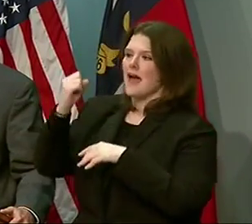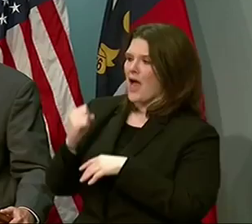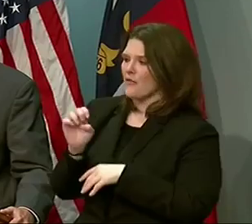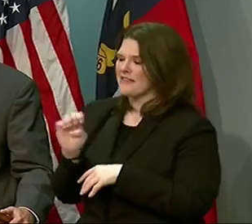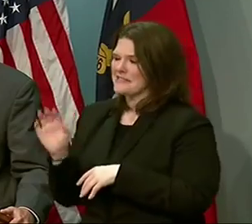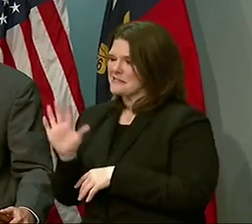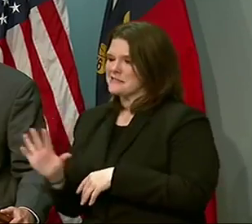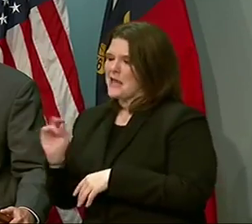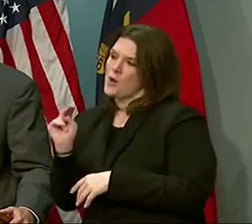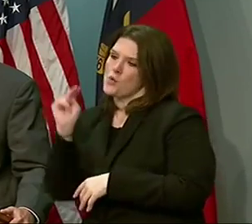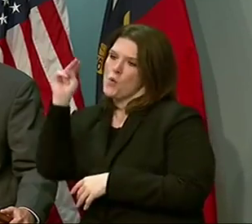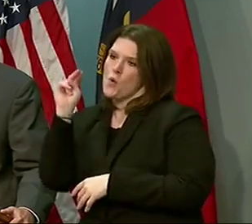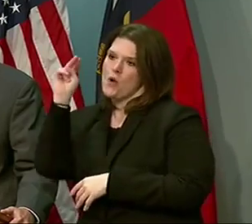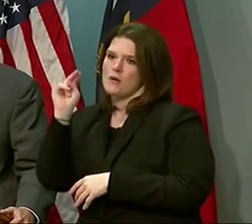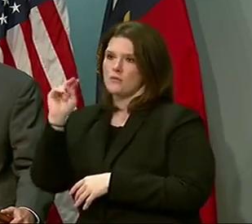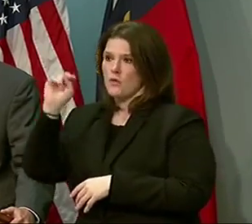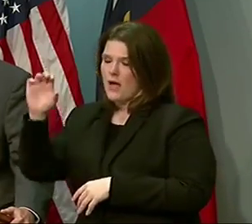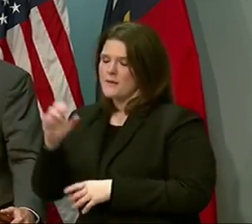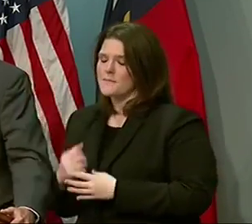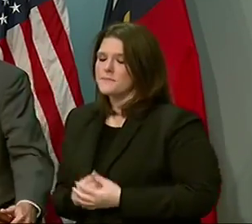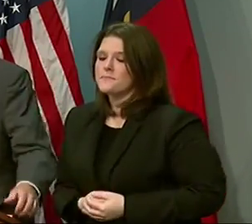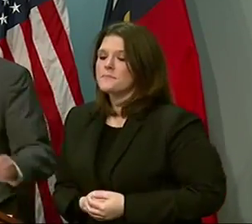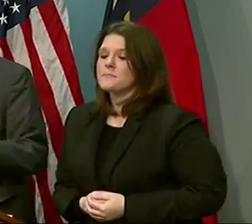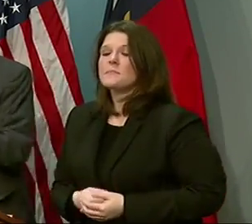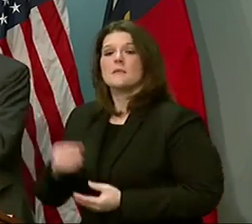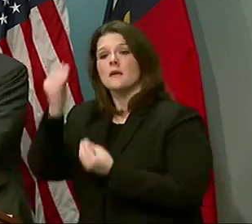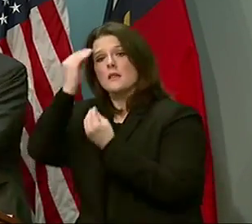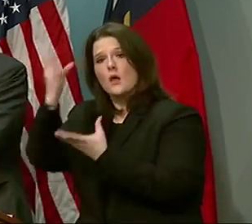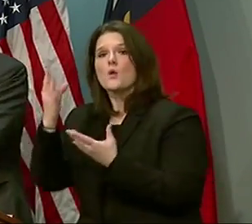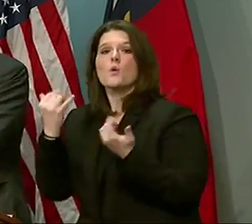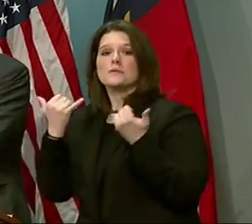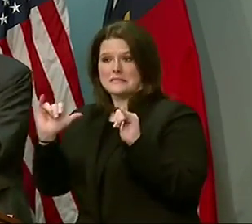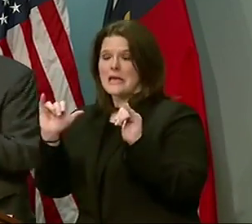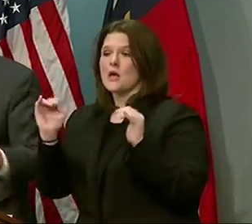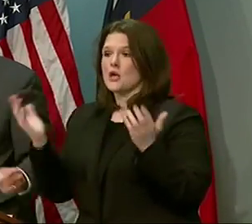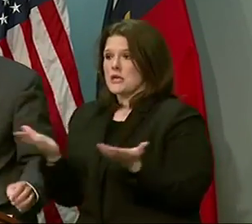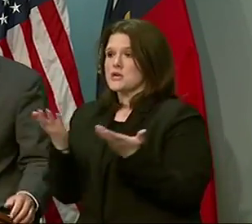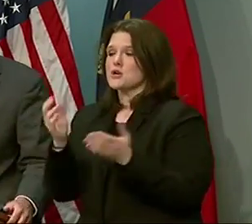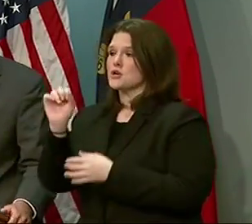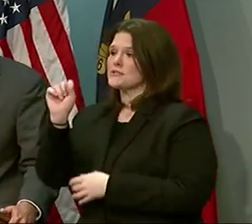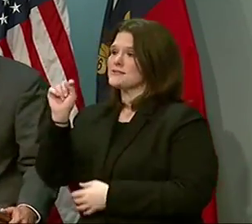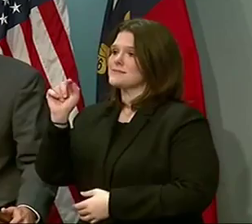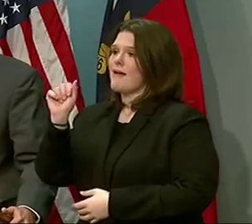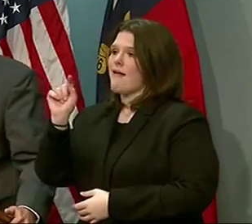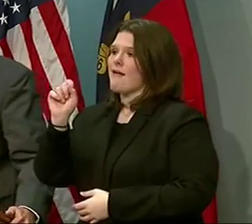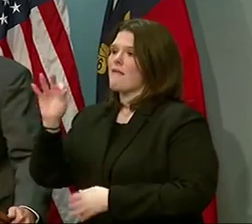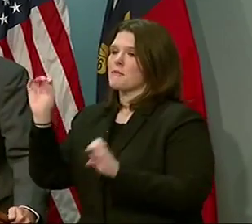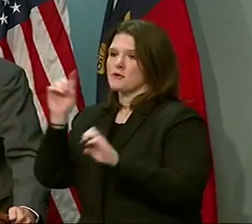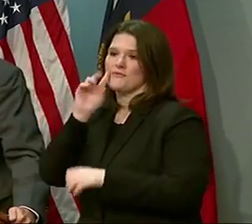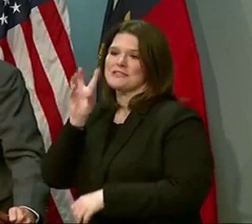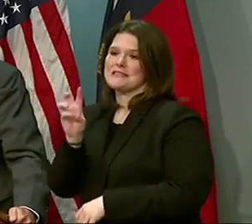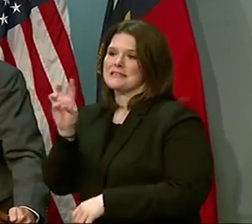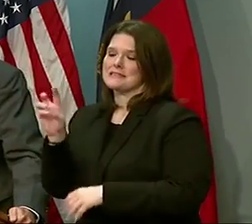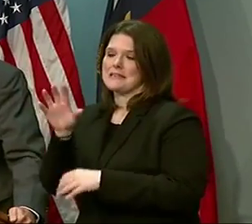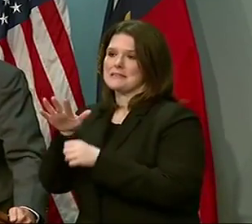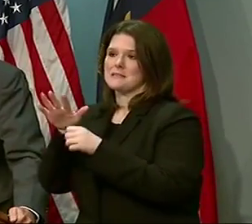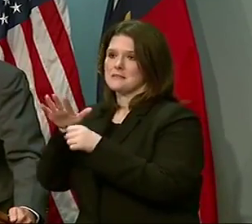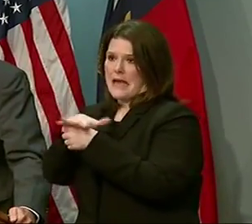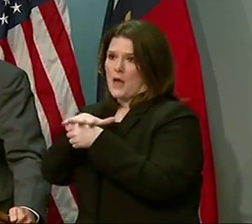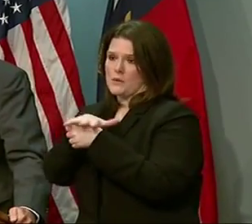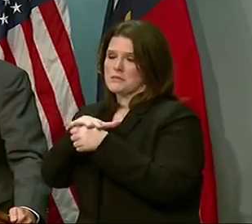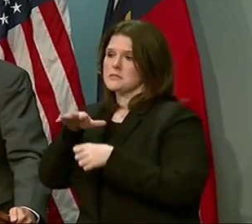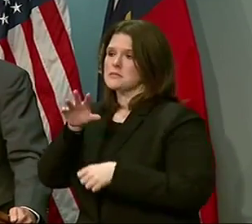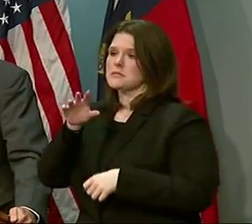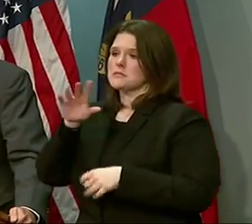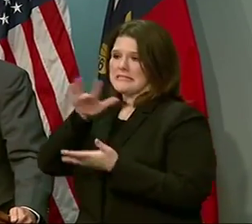part of North Carolina. I do want to let you know that we still have a state of emergency for 66 counties in central and eastern North Carolina